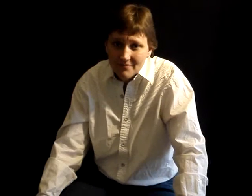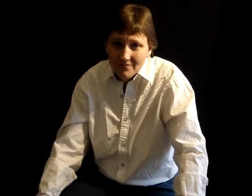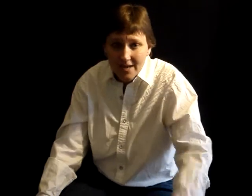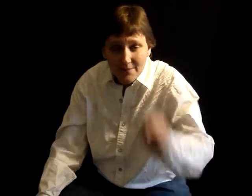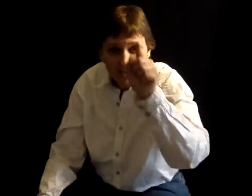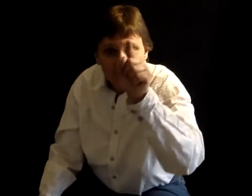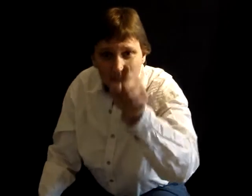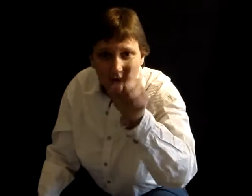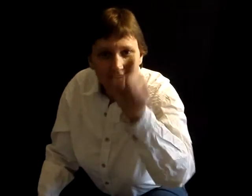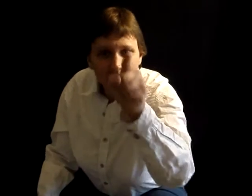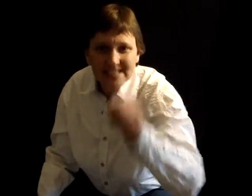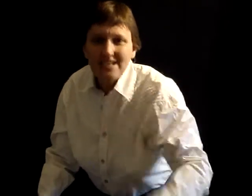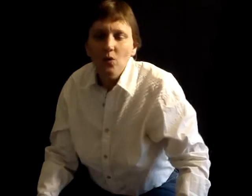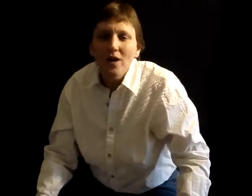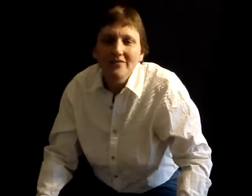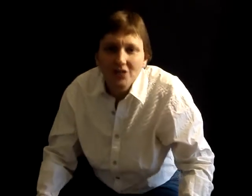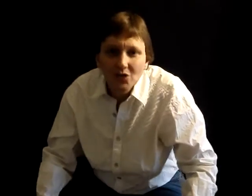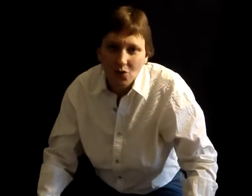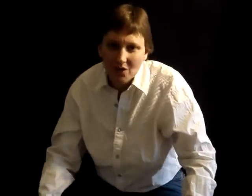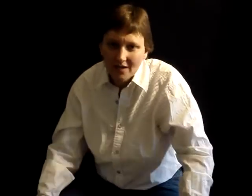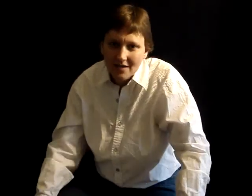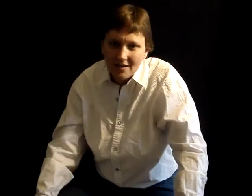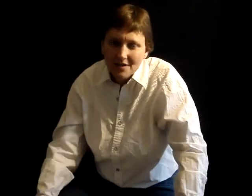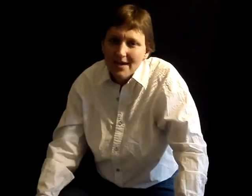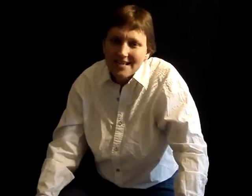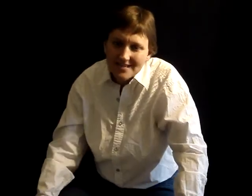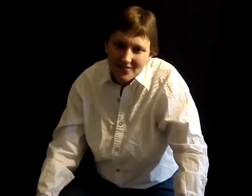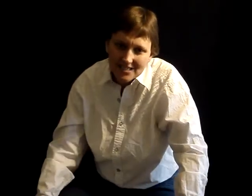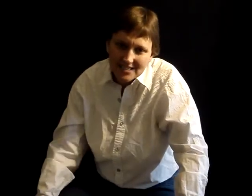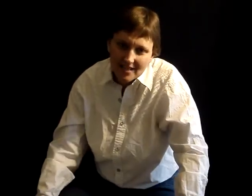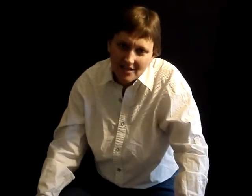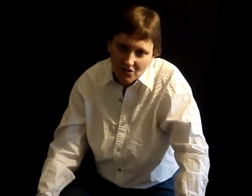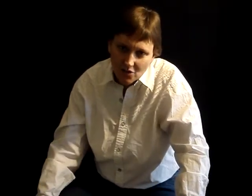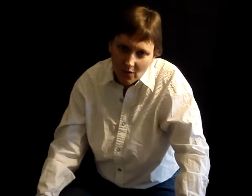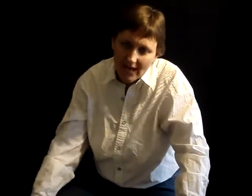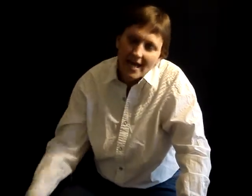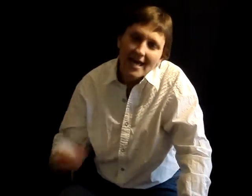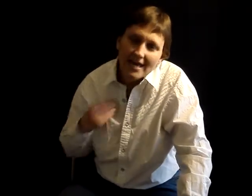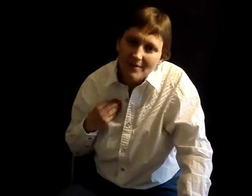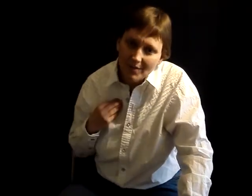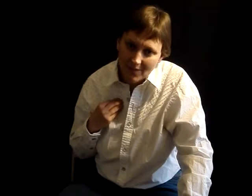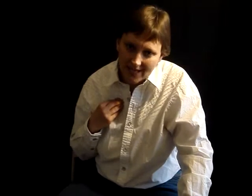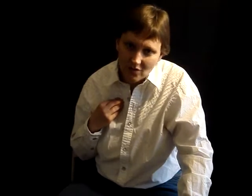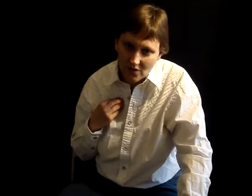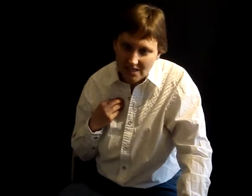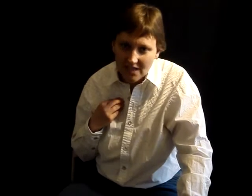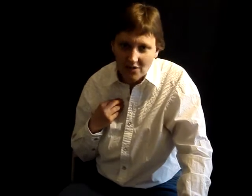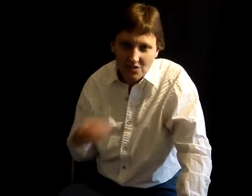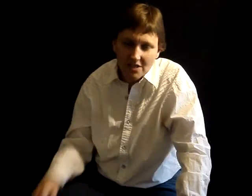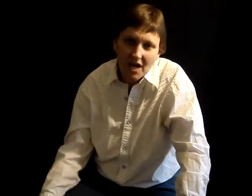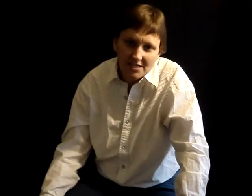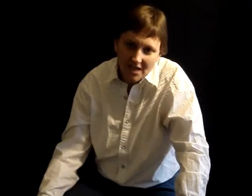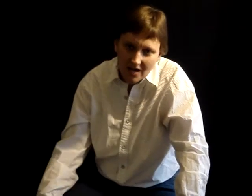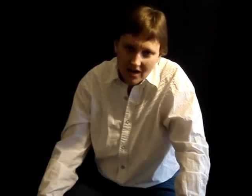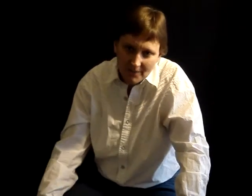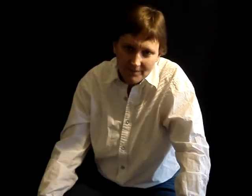And I'm telling you, every single one of you can make a difference in telling your story. Email me, crystal at crystalcox.com.